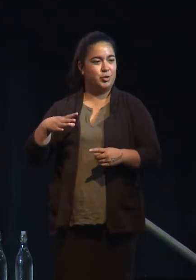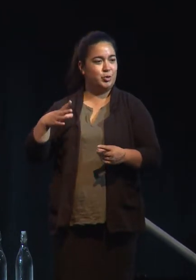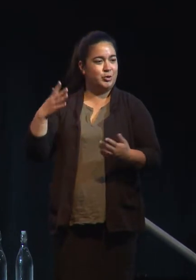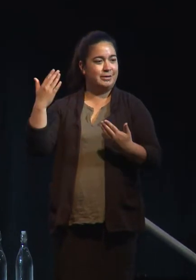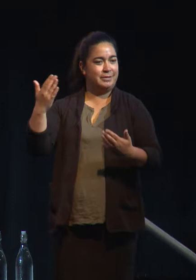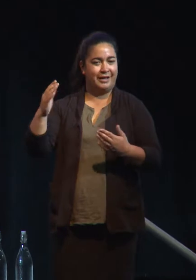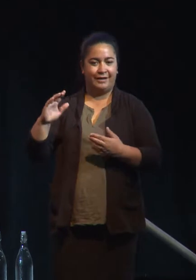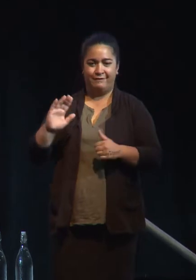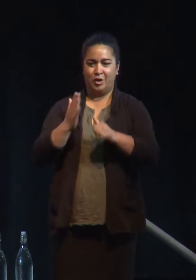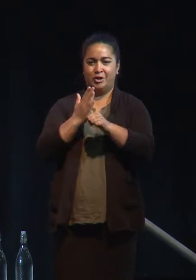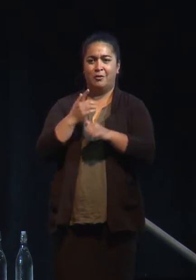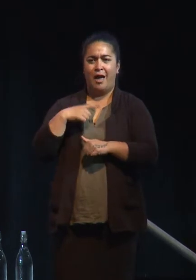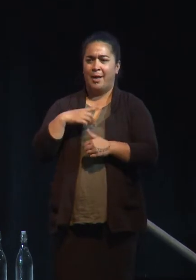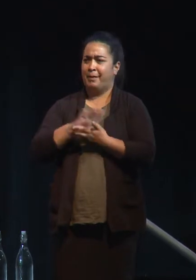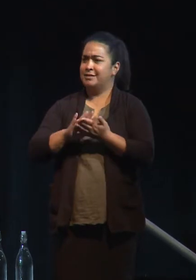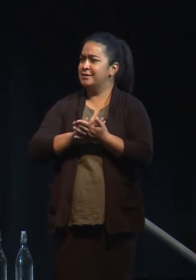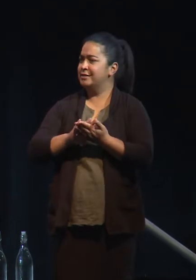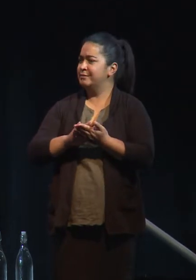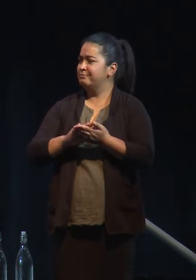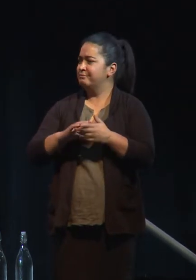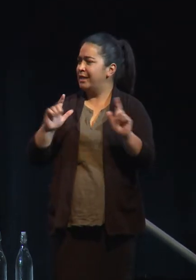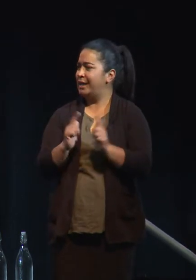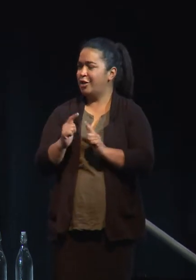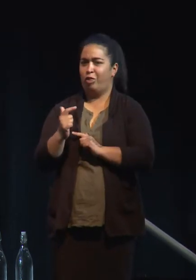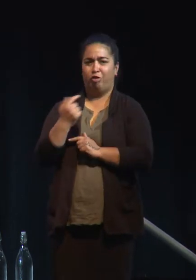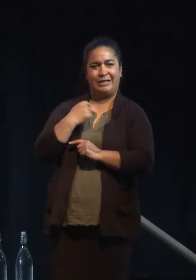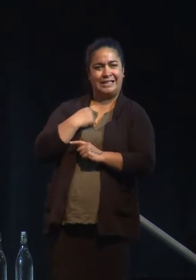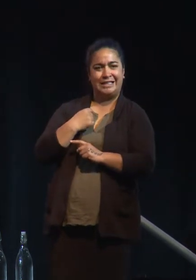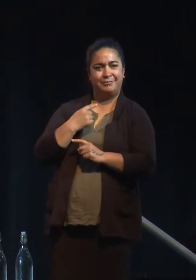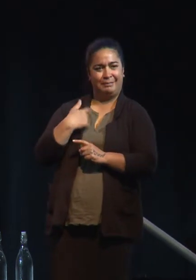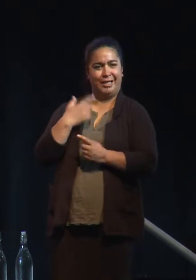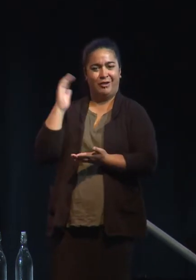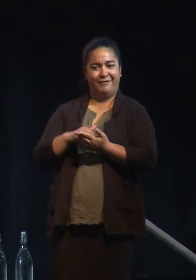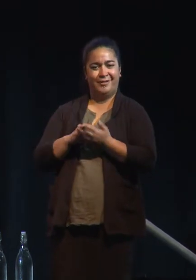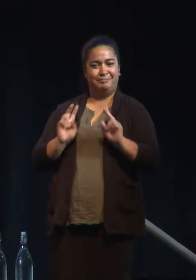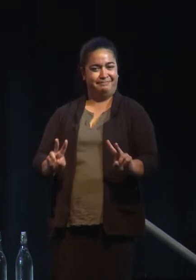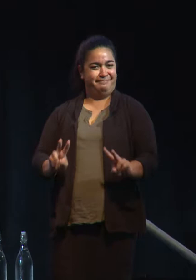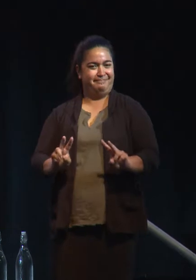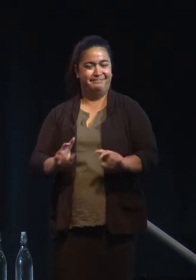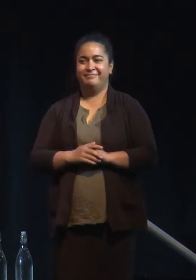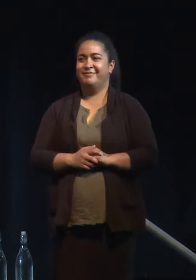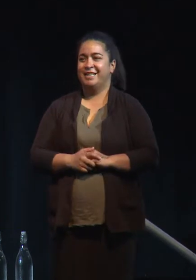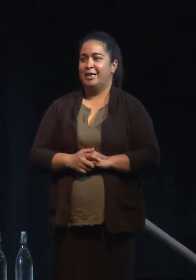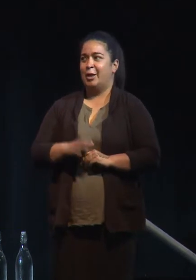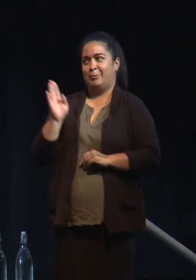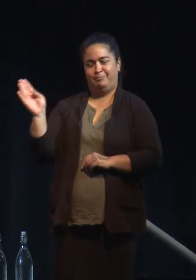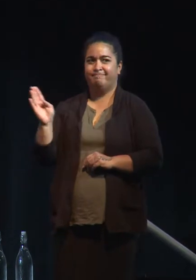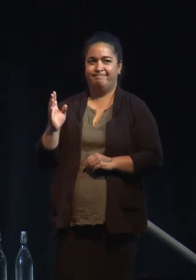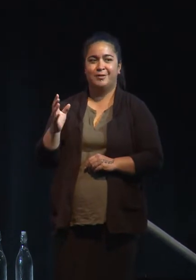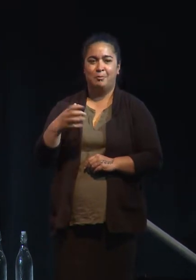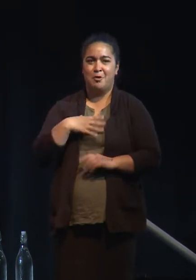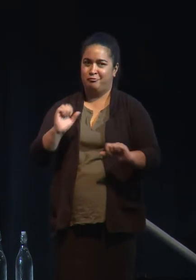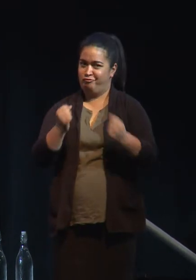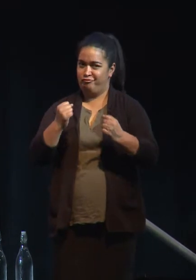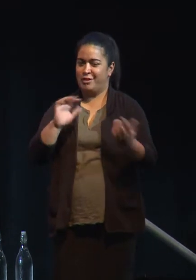less threatening when you come in peace. But first of all Susie is as much or more of a warrior than I am and in any case